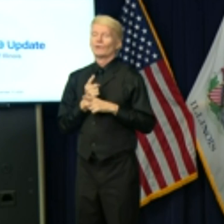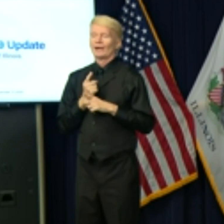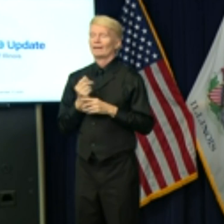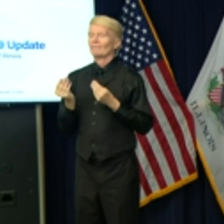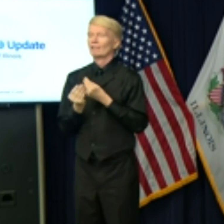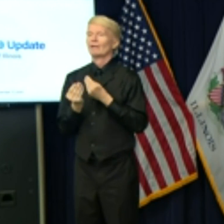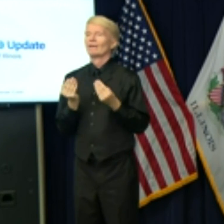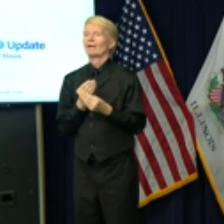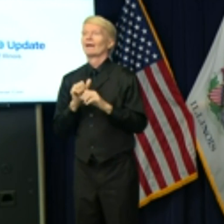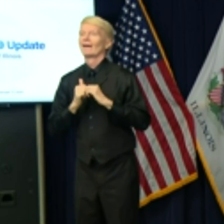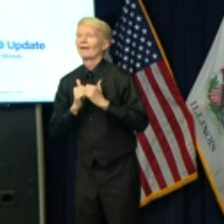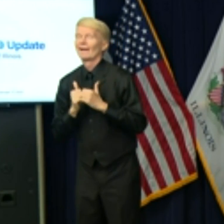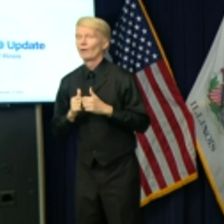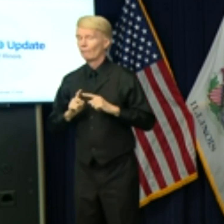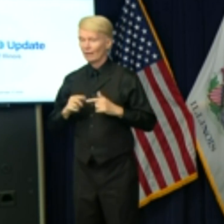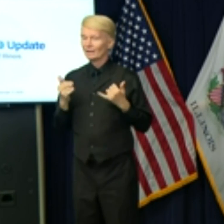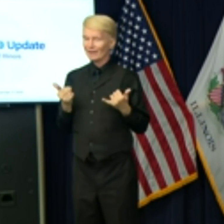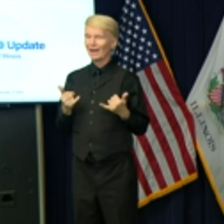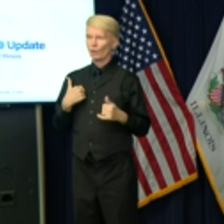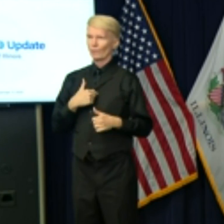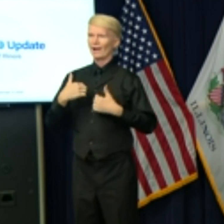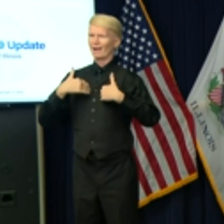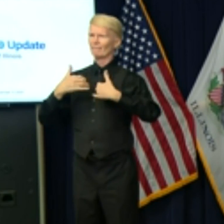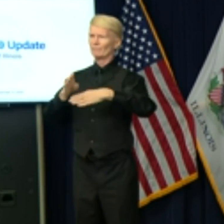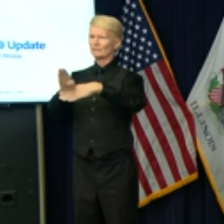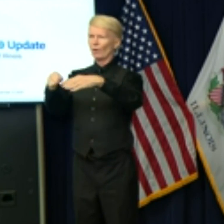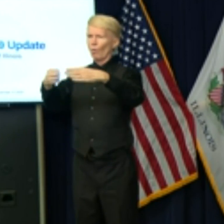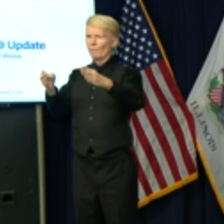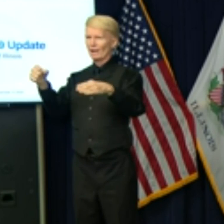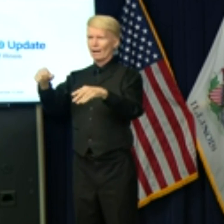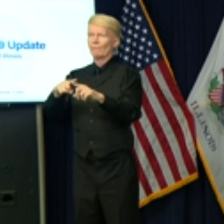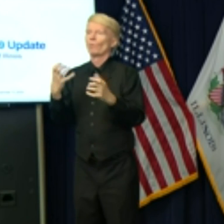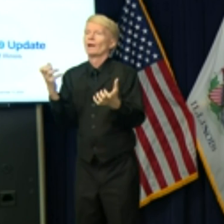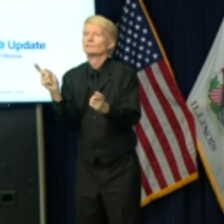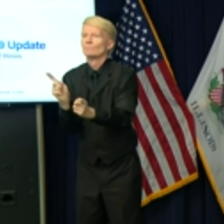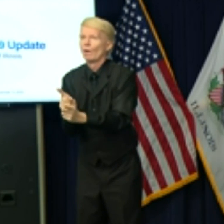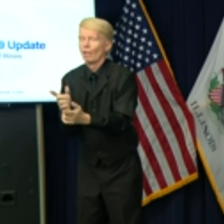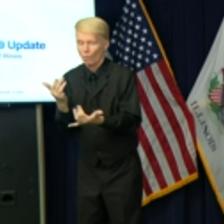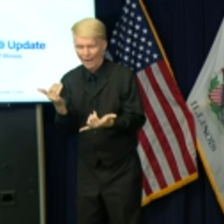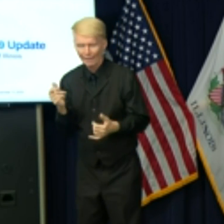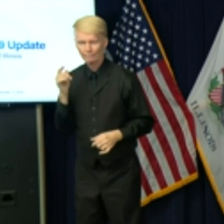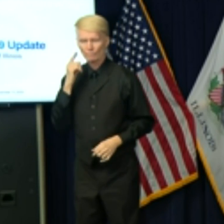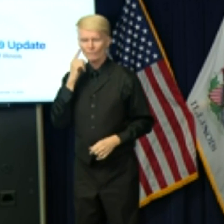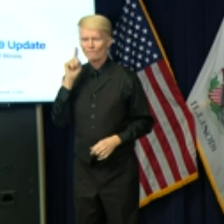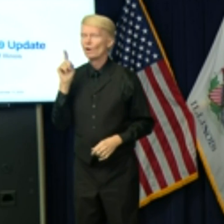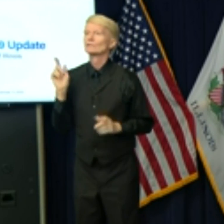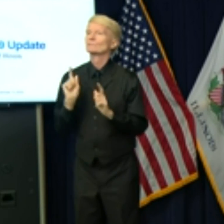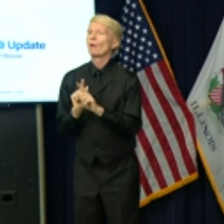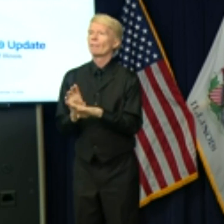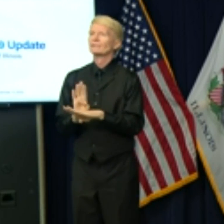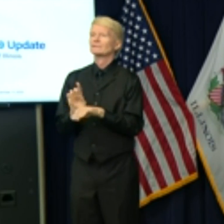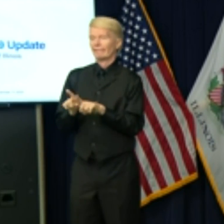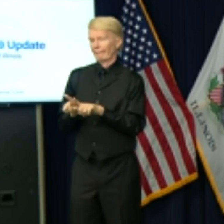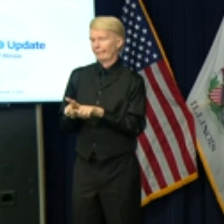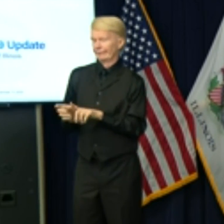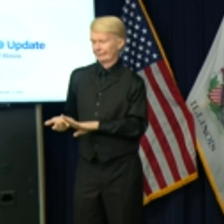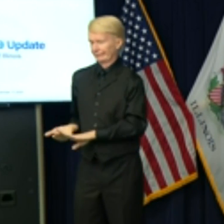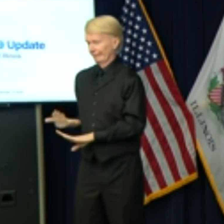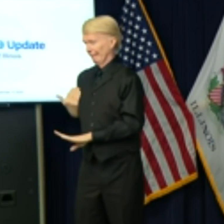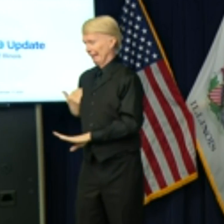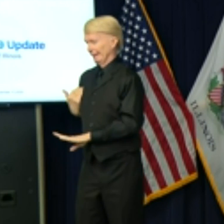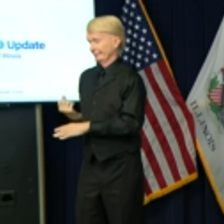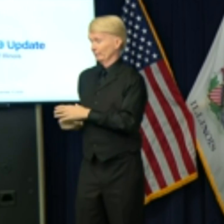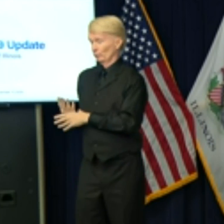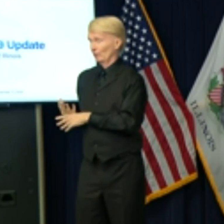still operating, but at much lower capacity because we want small retailers, for example, unlike the spring, to be